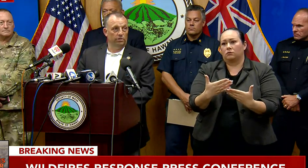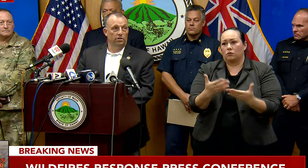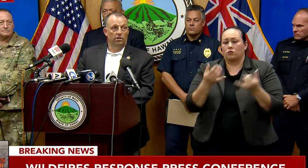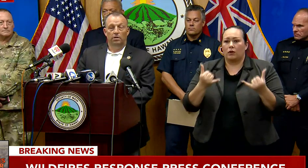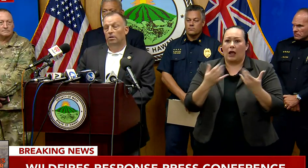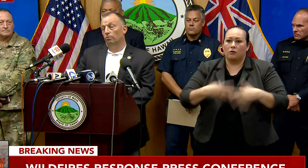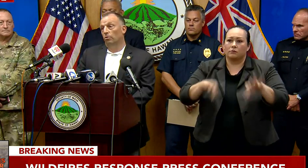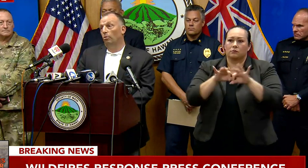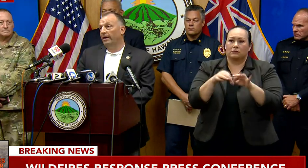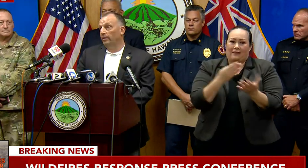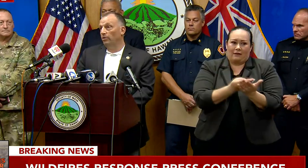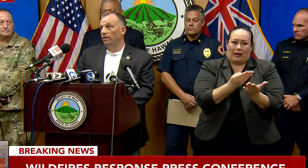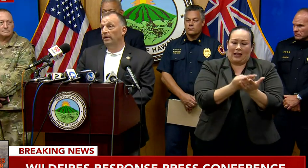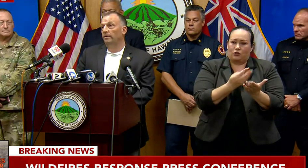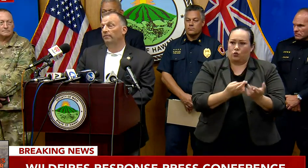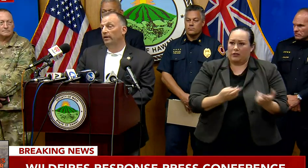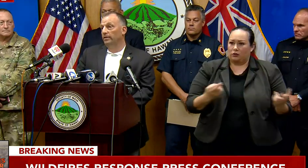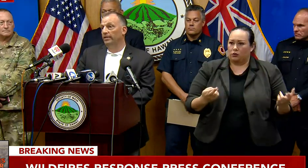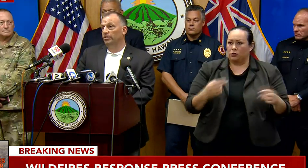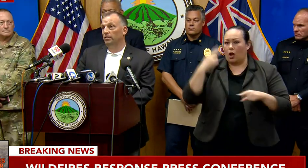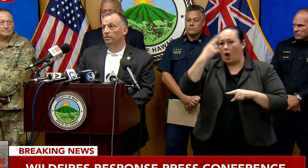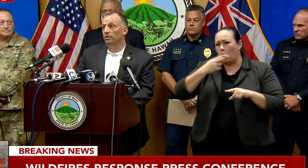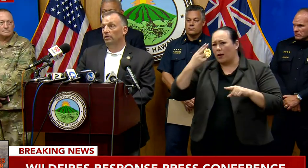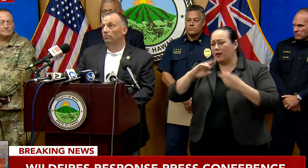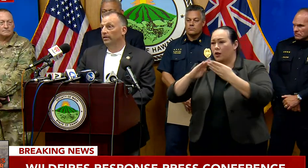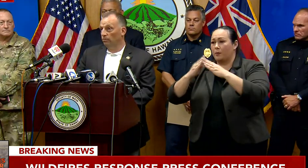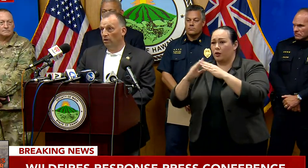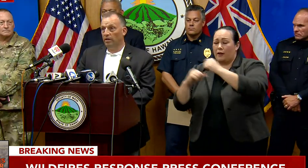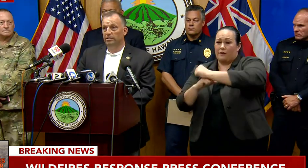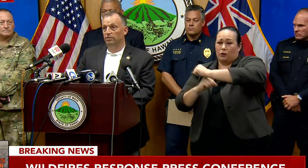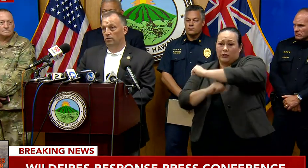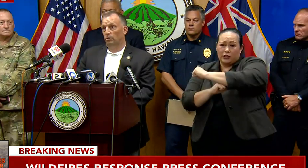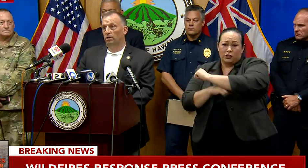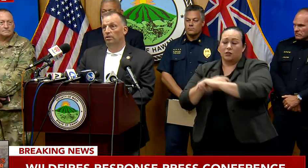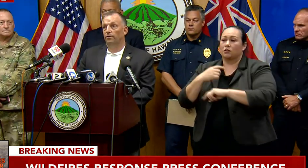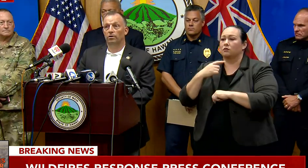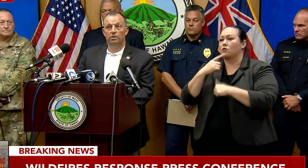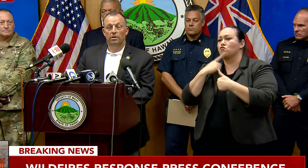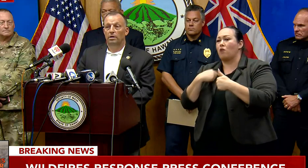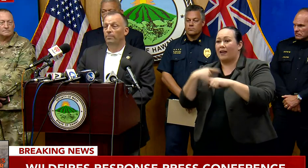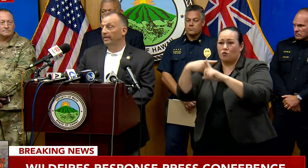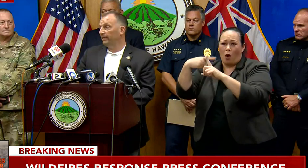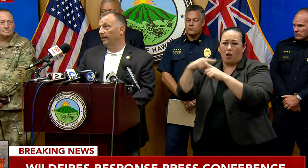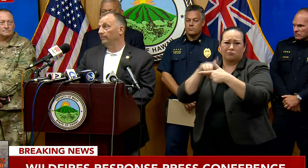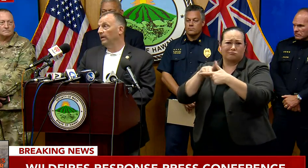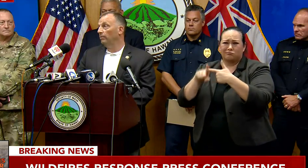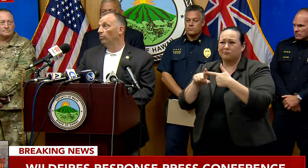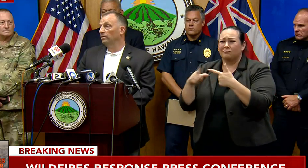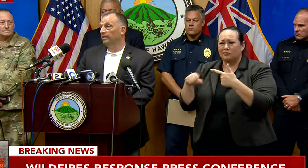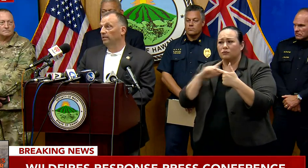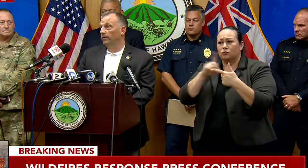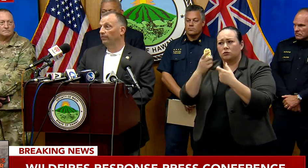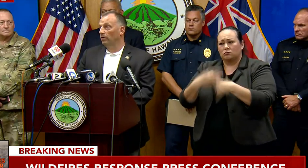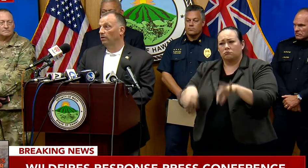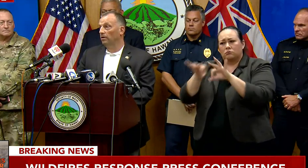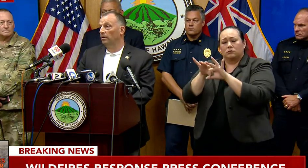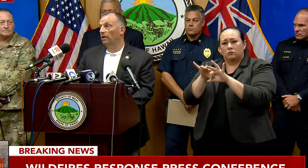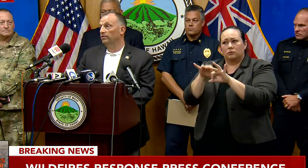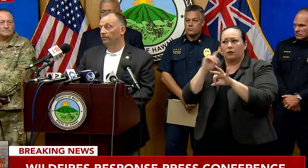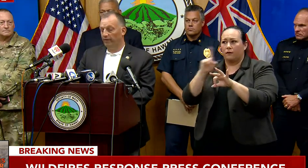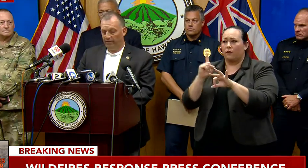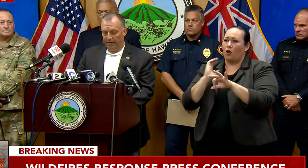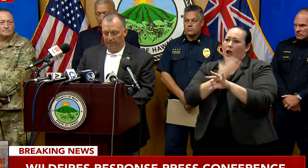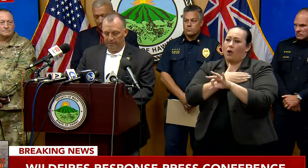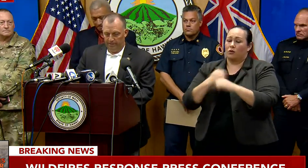resources through Hawaii Community Foundation, Red Cross, and so on. You've heard many times how important that's going to be for our